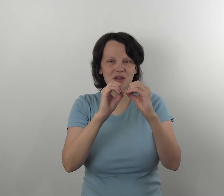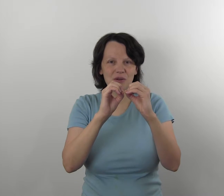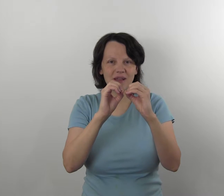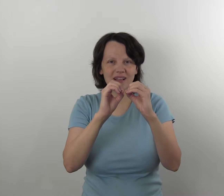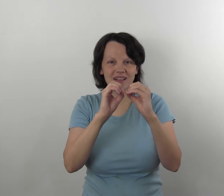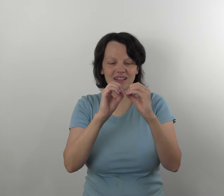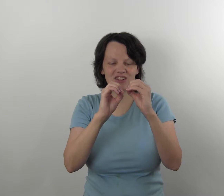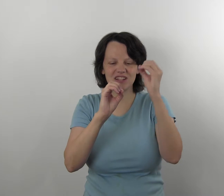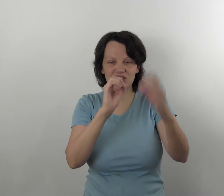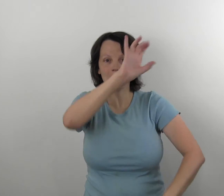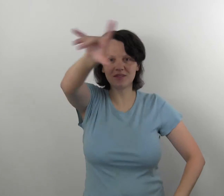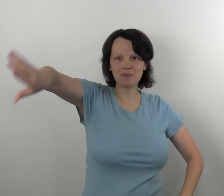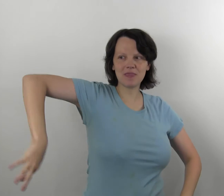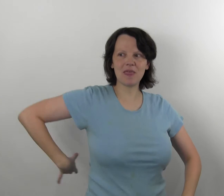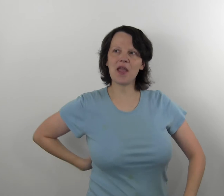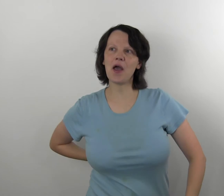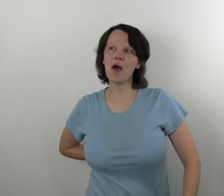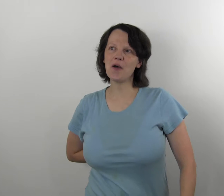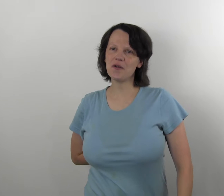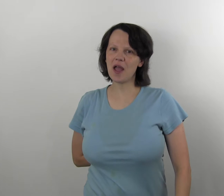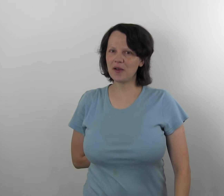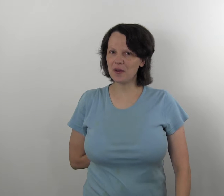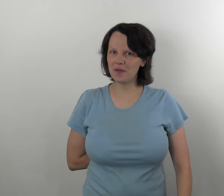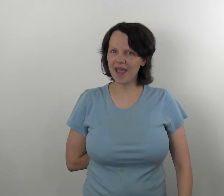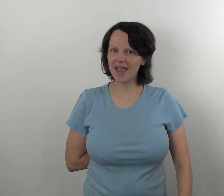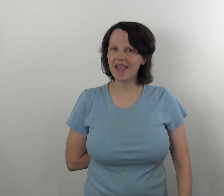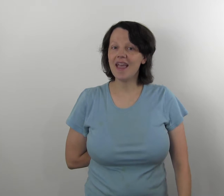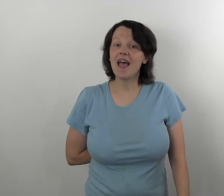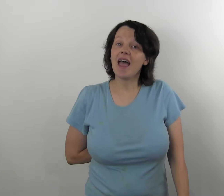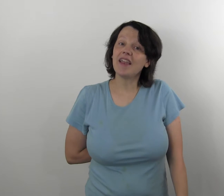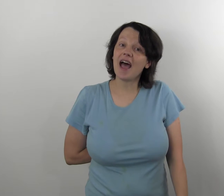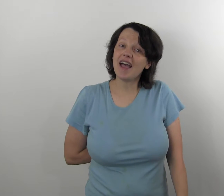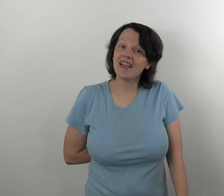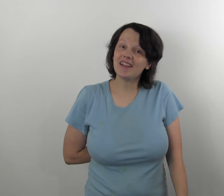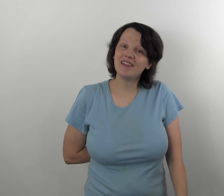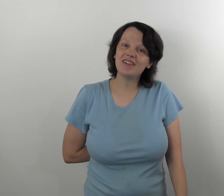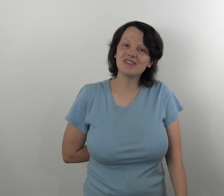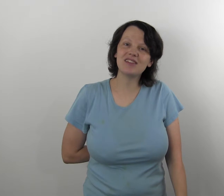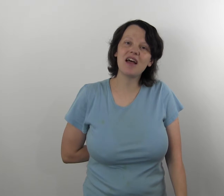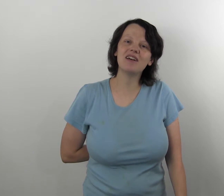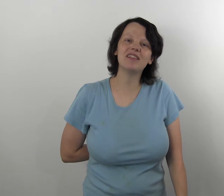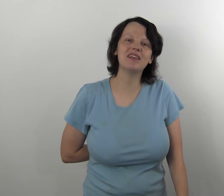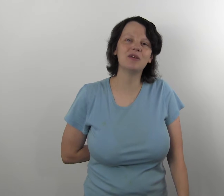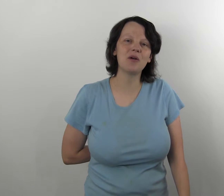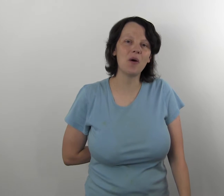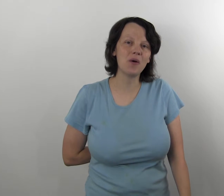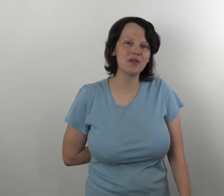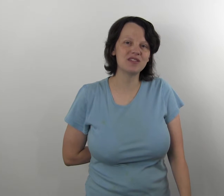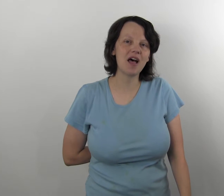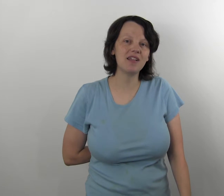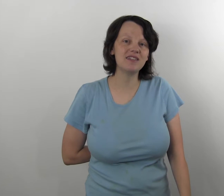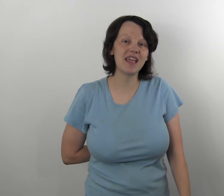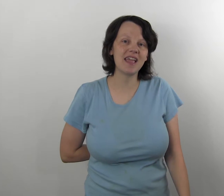Quickly she jumps but they all run away And hide in their snug little holes all day